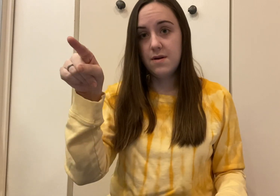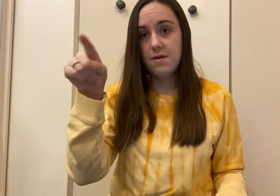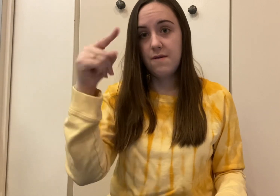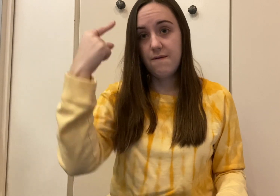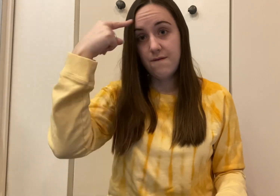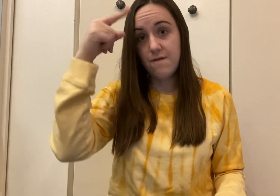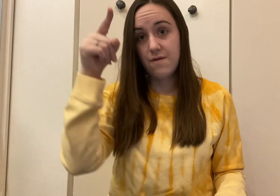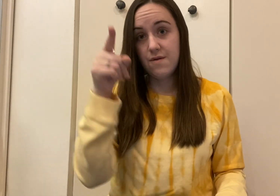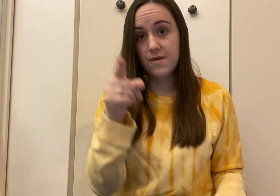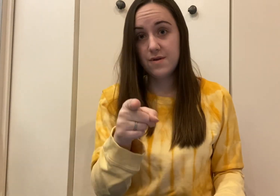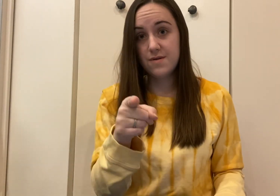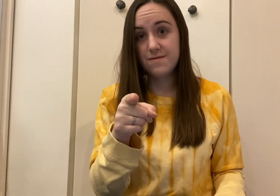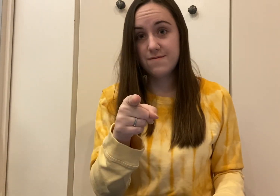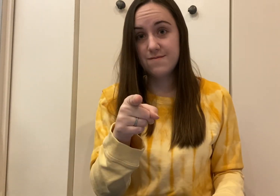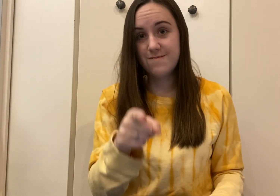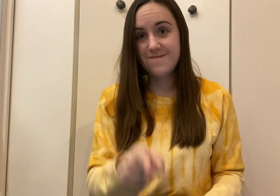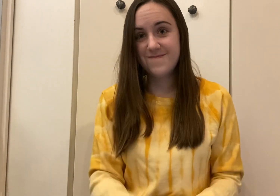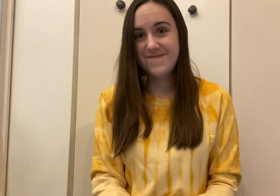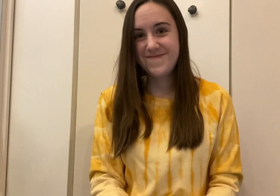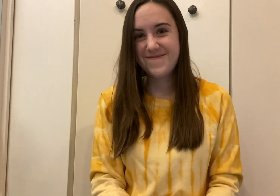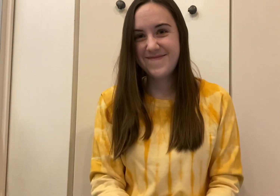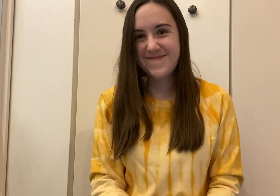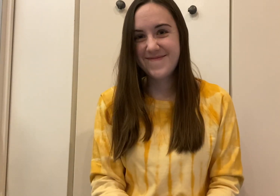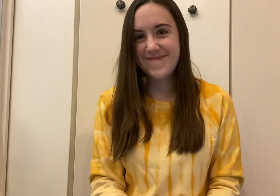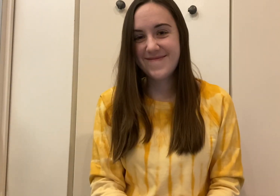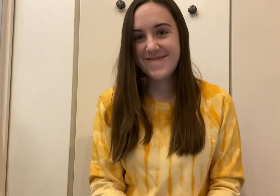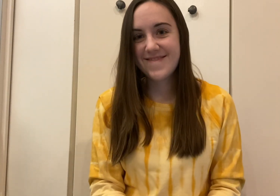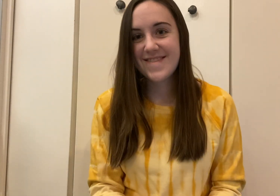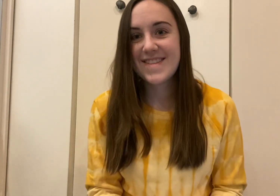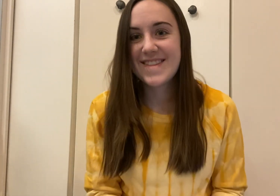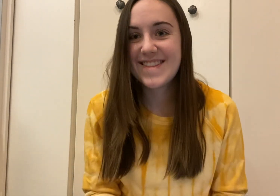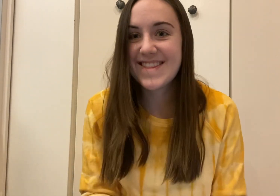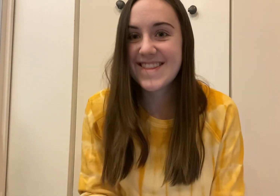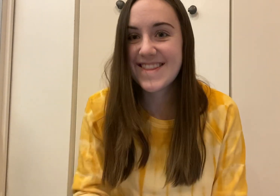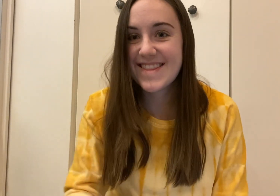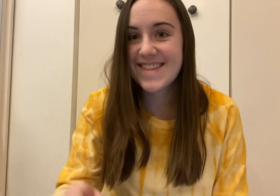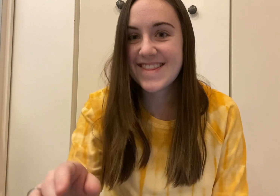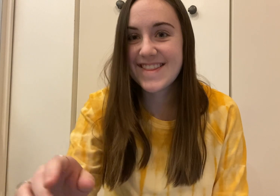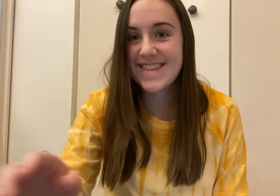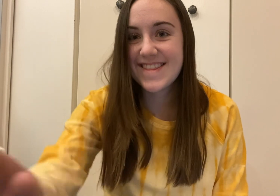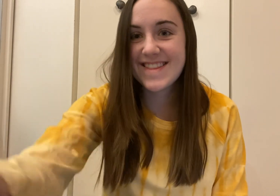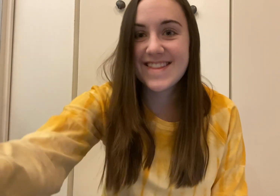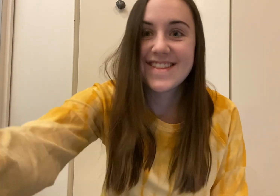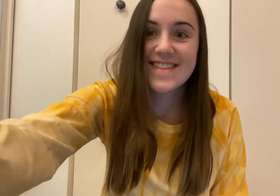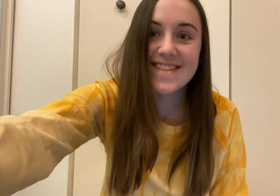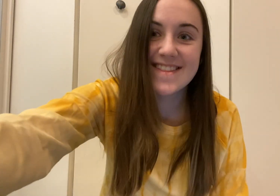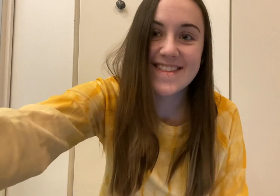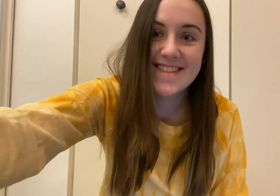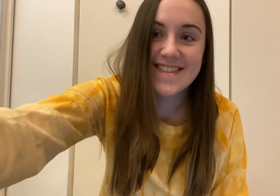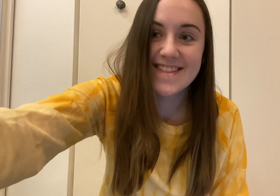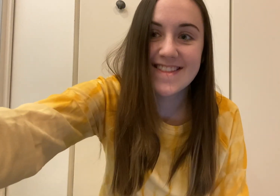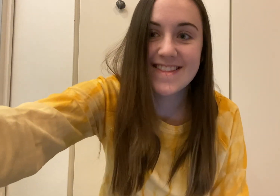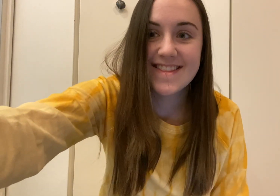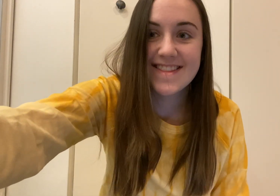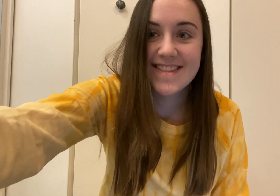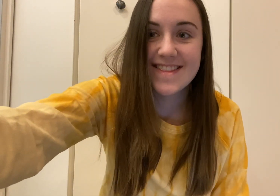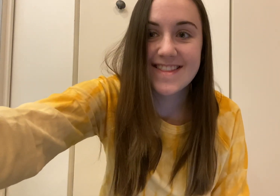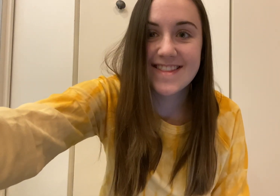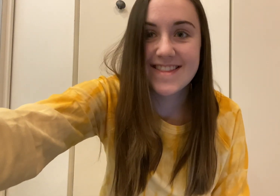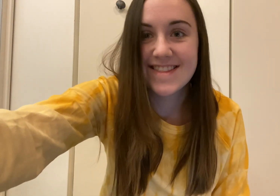will